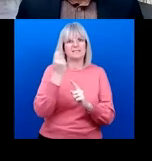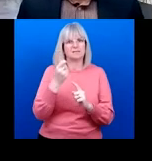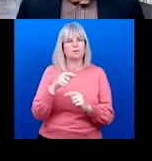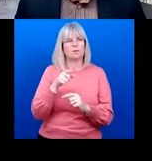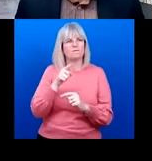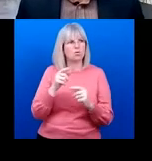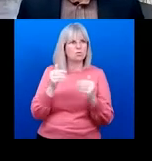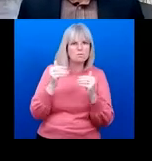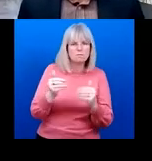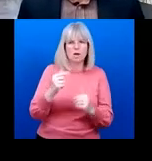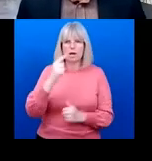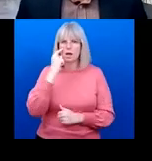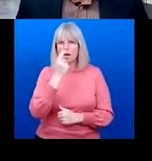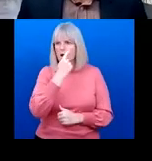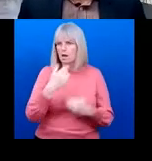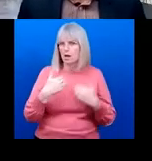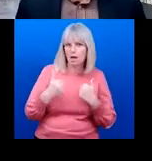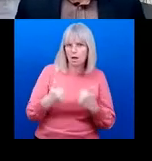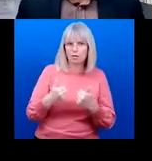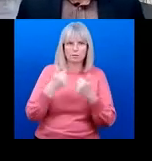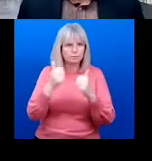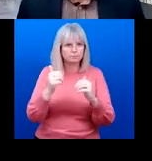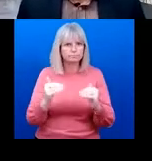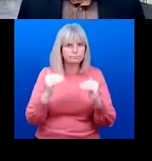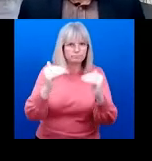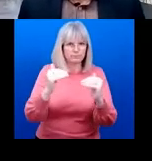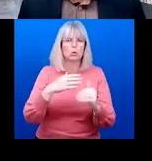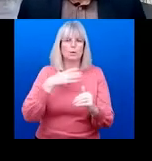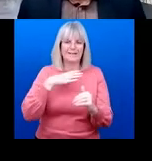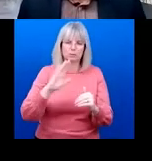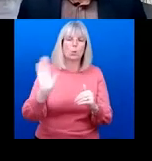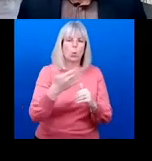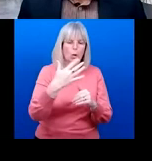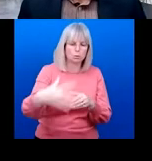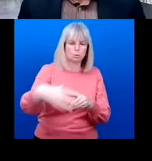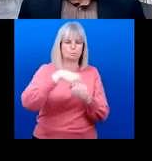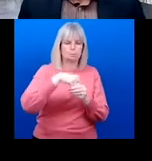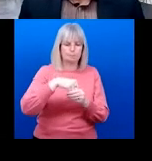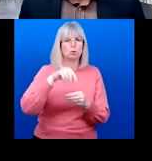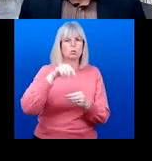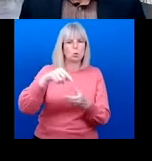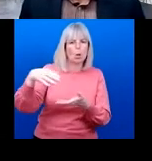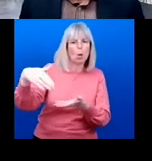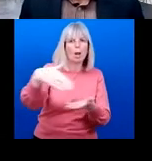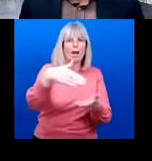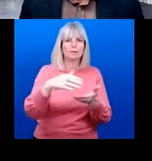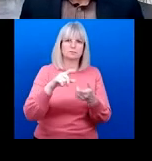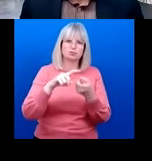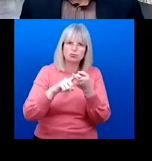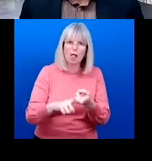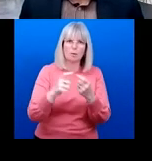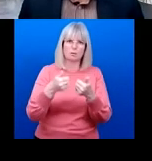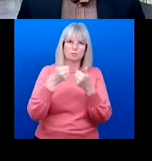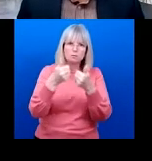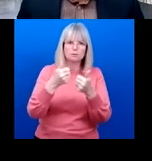urge all relevant stakeholders in the field to join efforts in this endeavor of collecting reliable data in all regions. Alakos